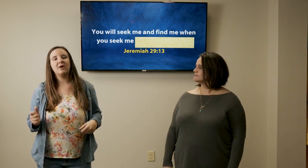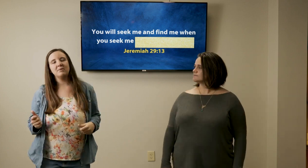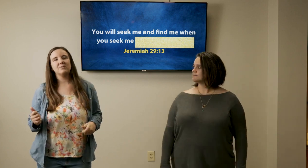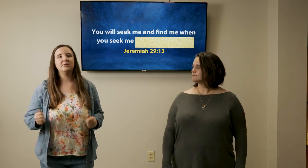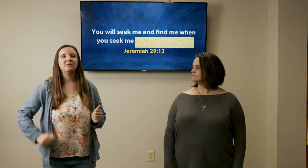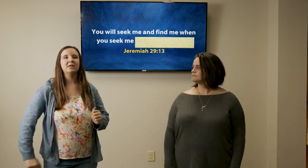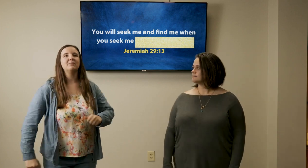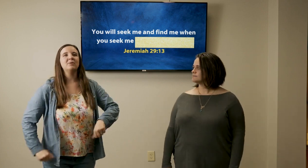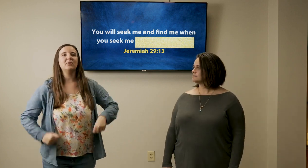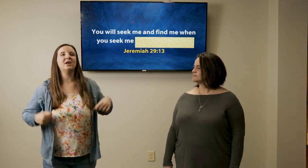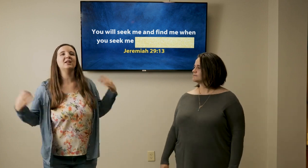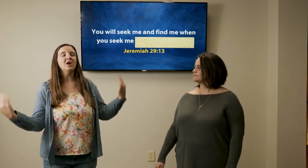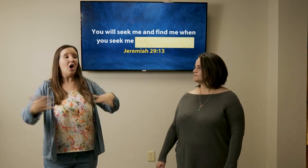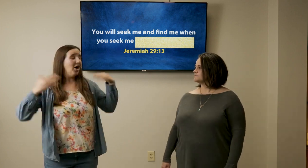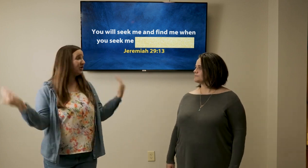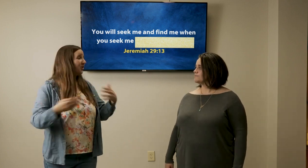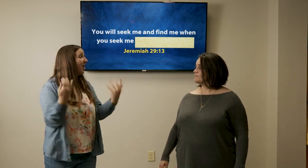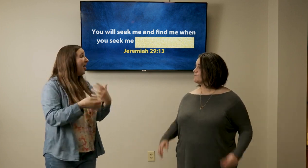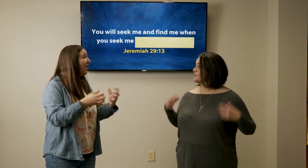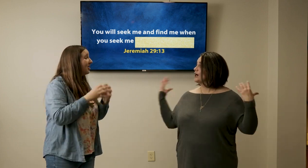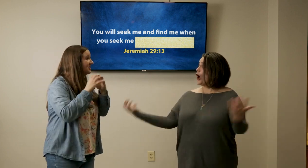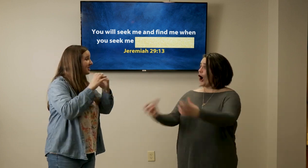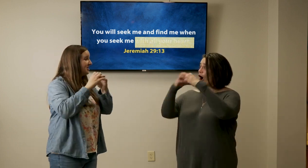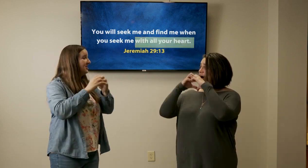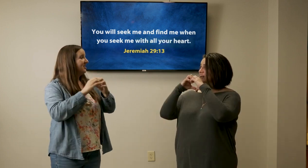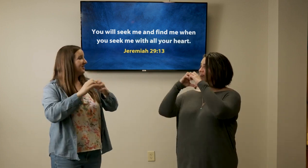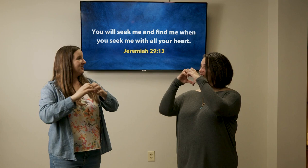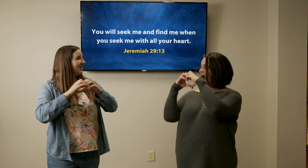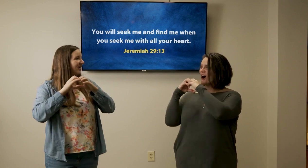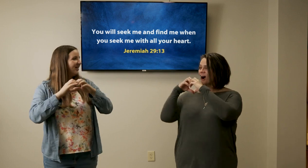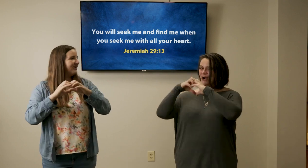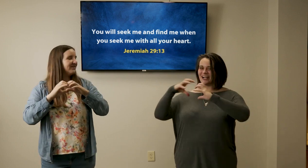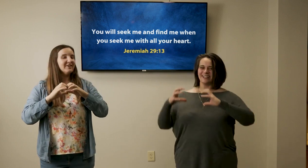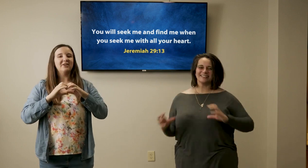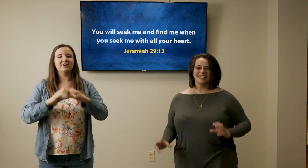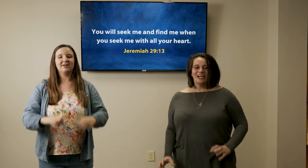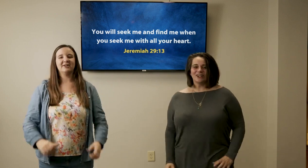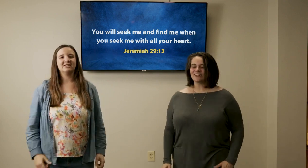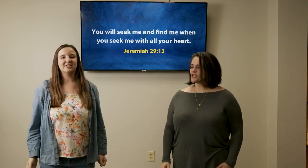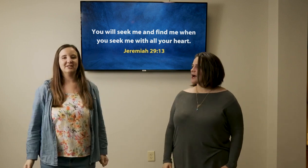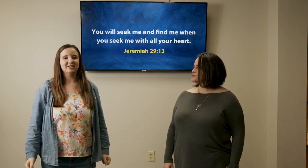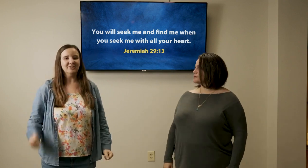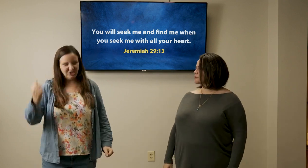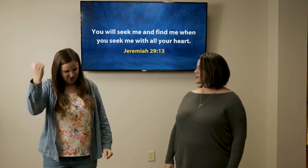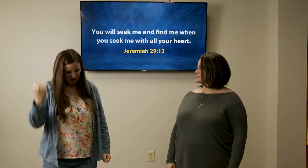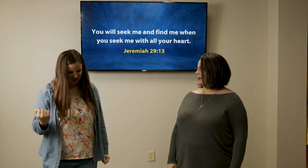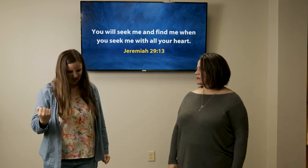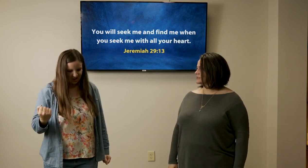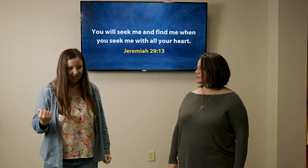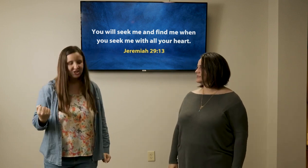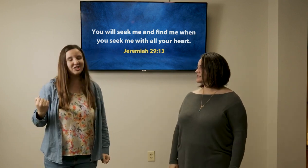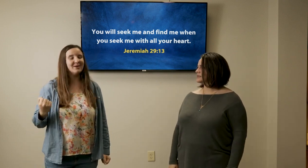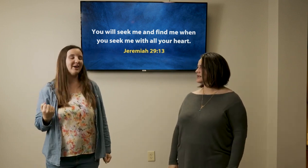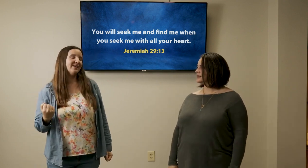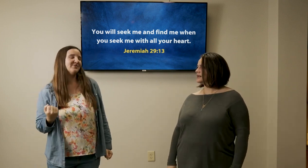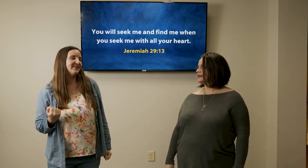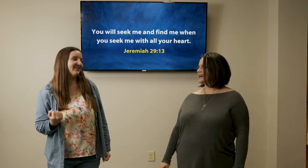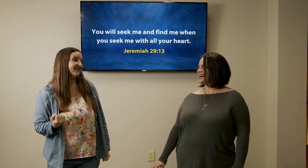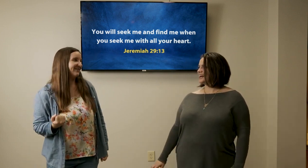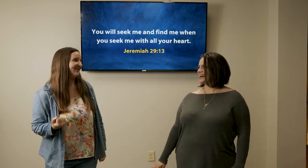find me when you seek me with all your heart all your heart all your heart good job do you remember where it's found Jeremiah 29 13